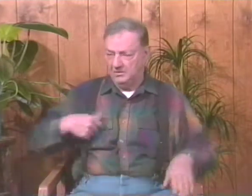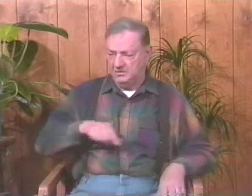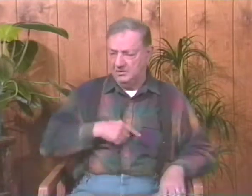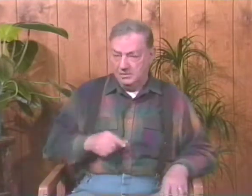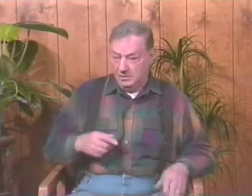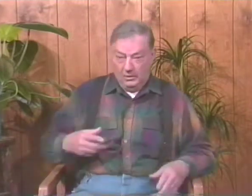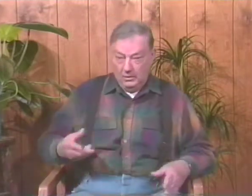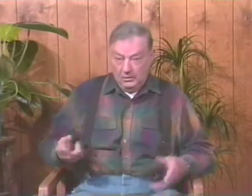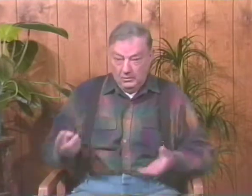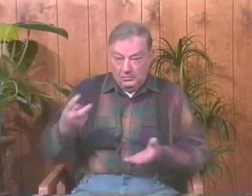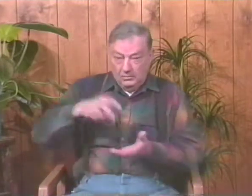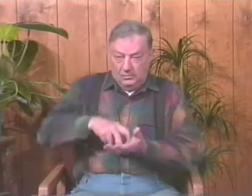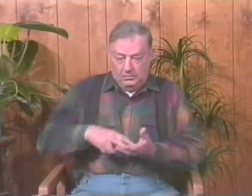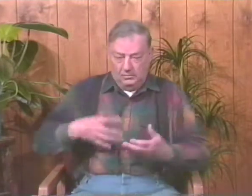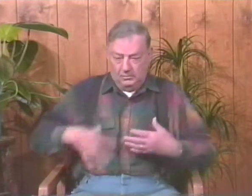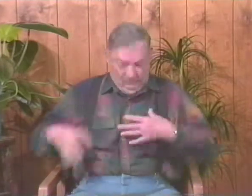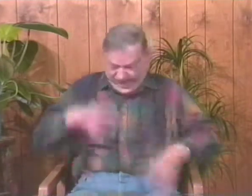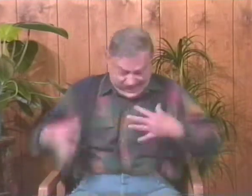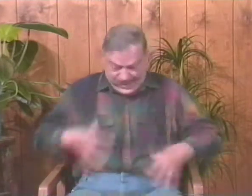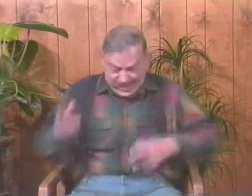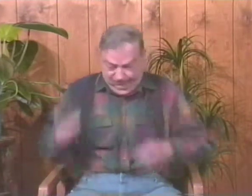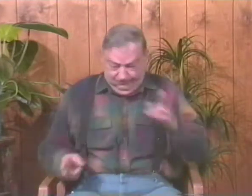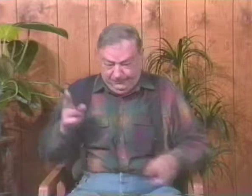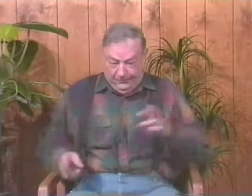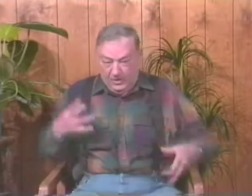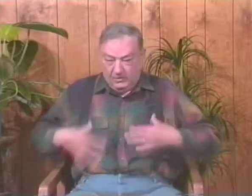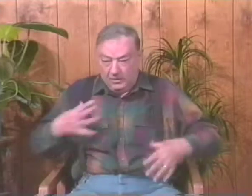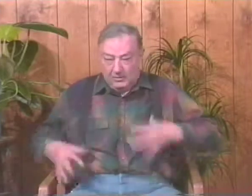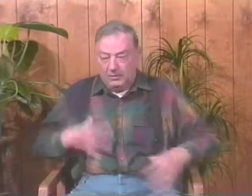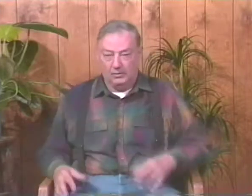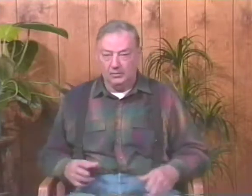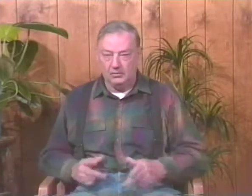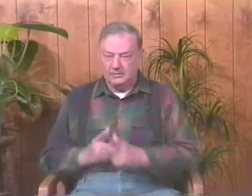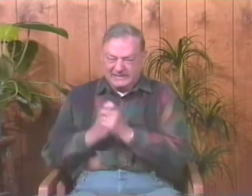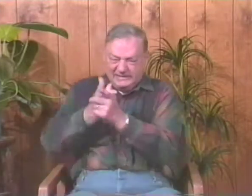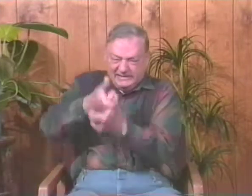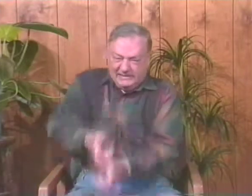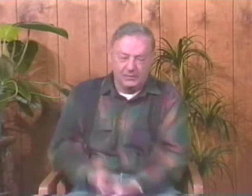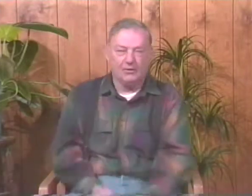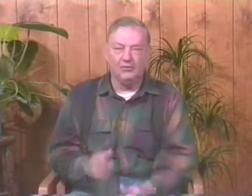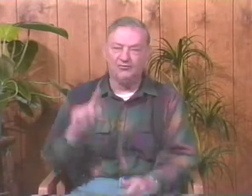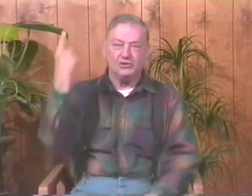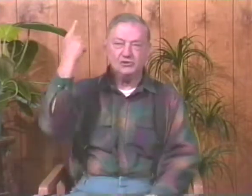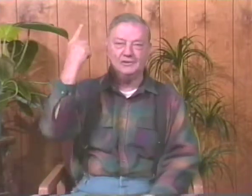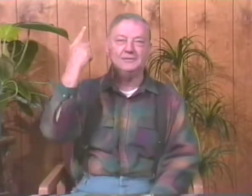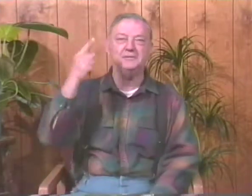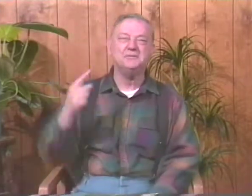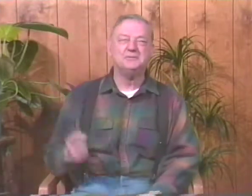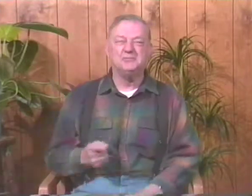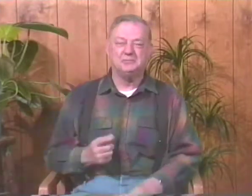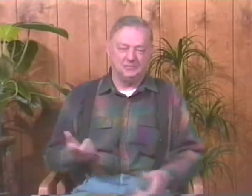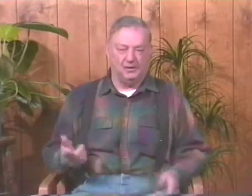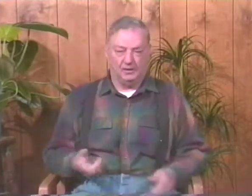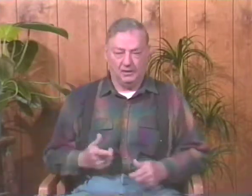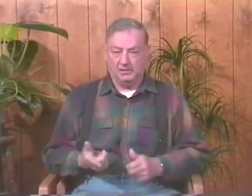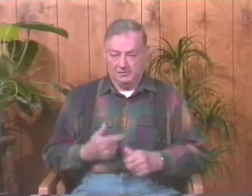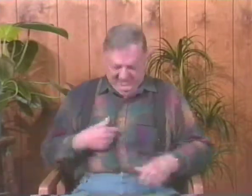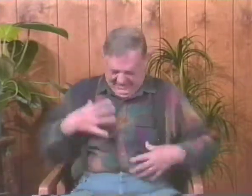and of course all the children were getting up and getting dressed in a big rush, and in a big hurry to go someplace, you know, to be first in